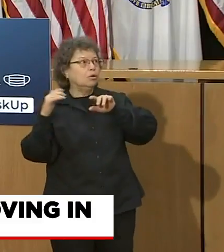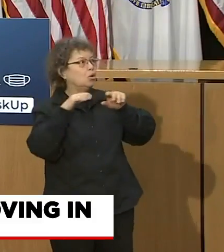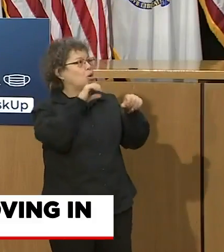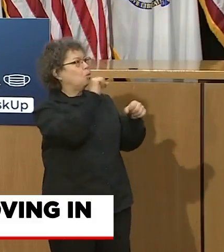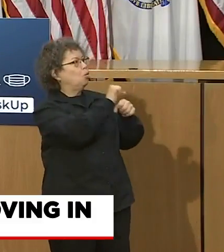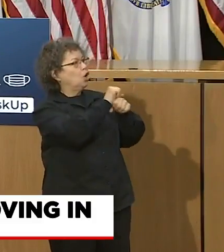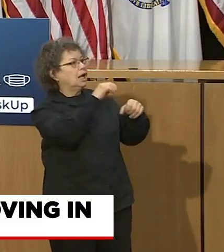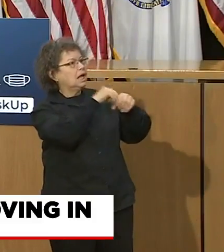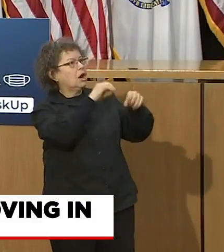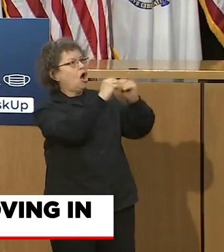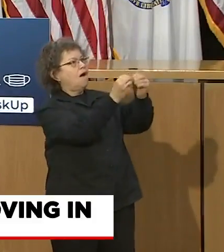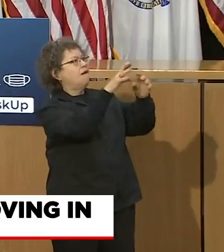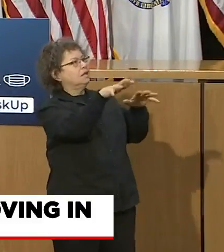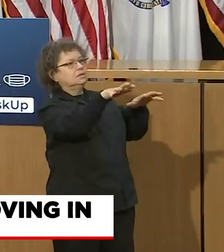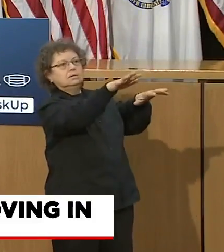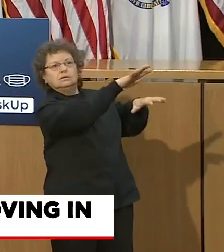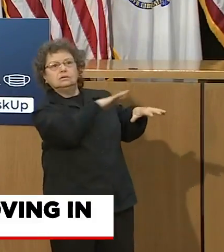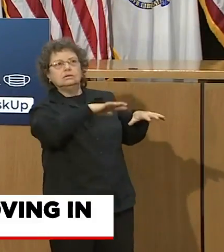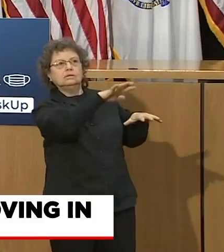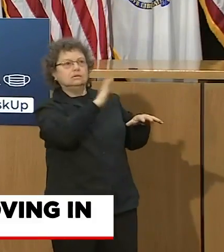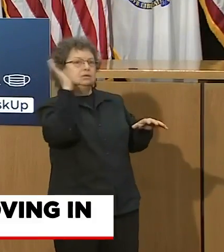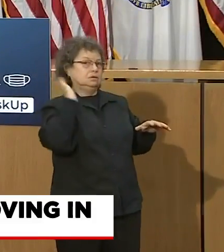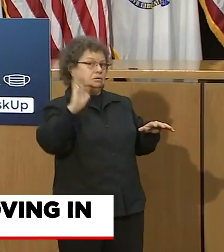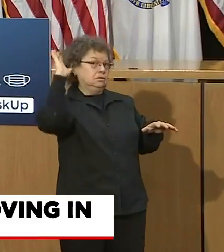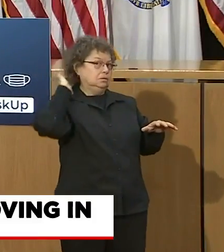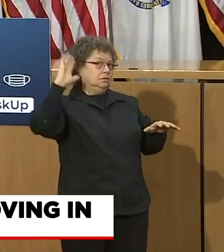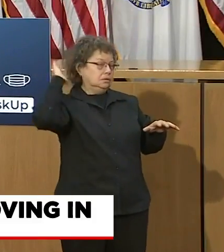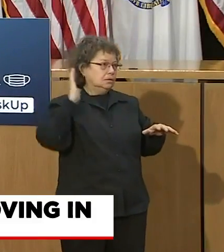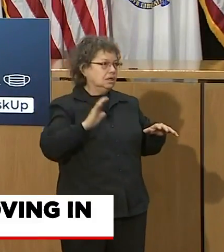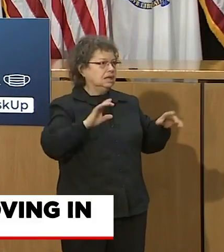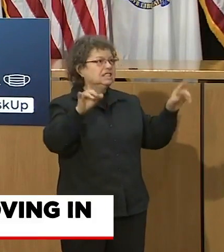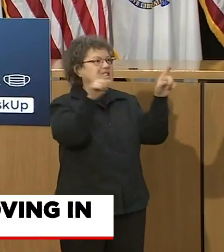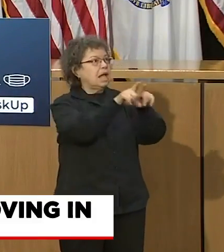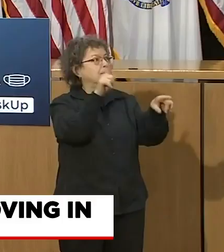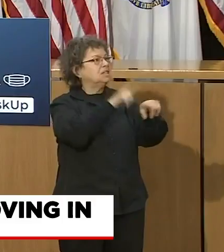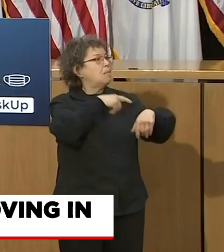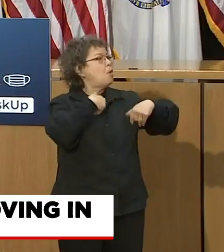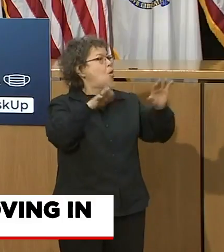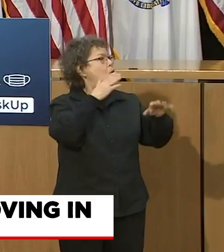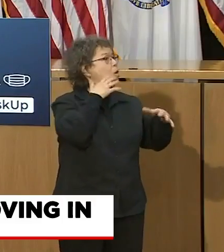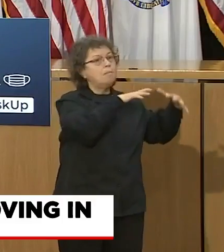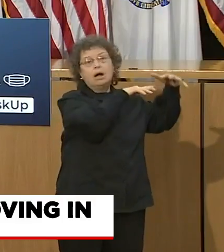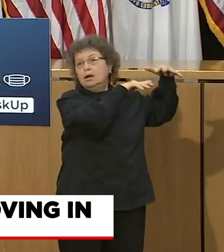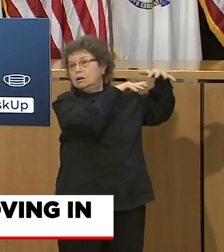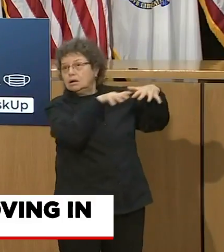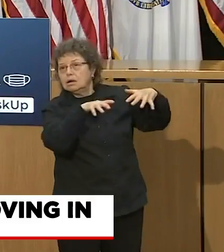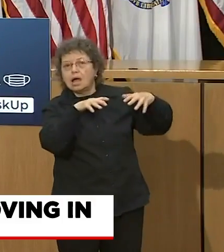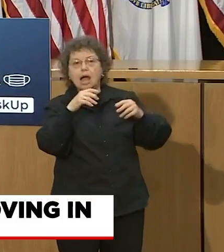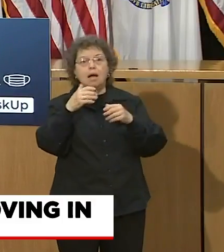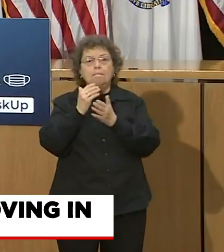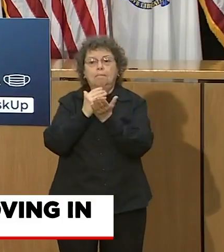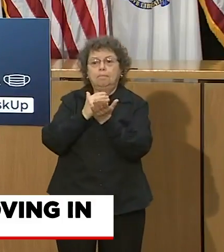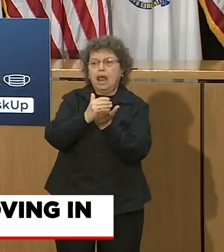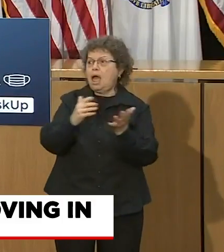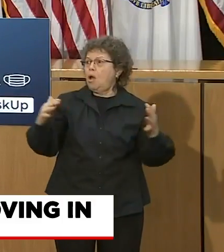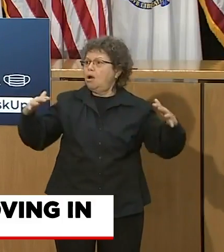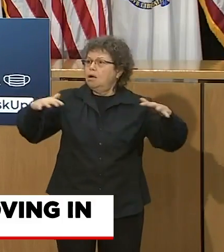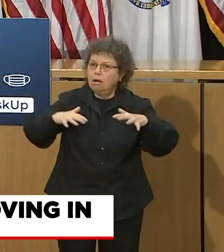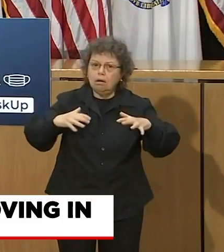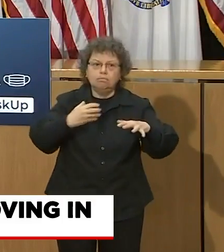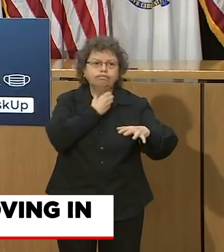work at exactly the same time all the plows hit the streets, is just really not the kind of concern it would